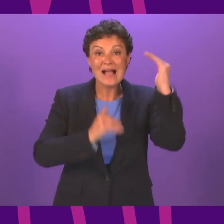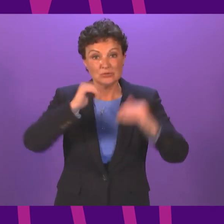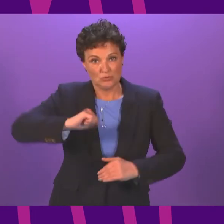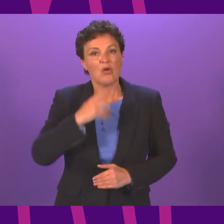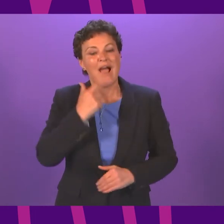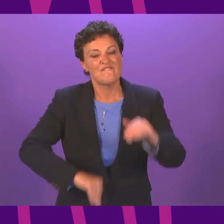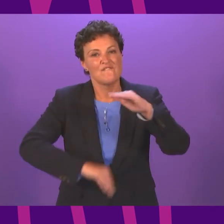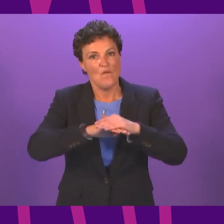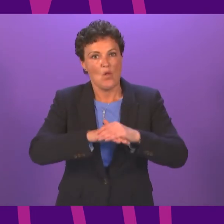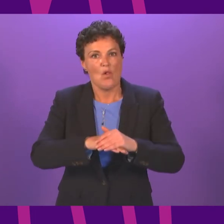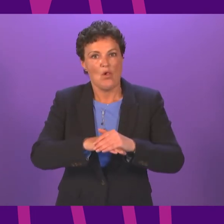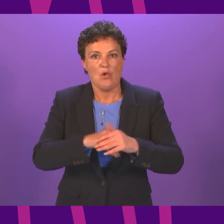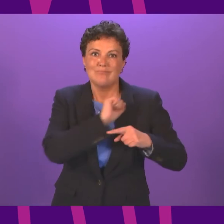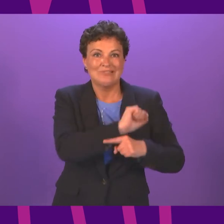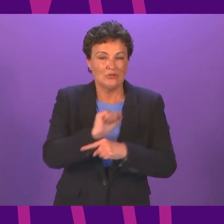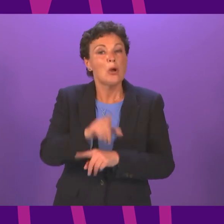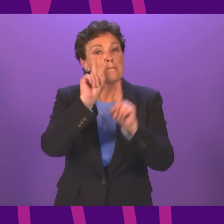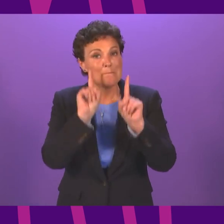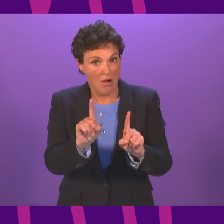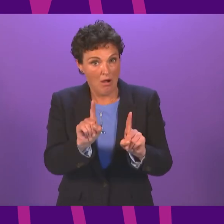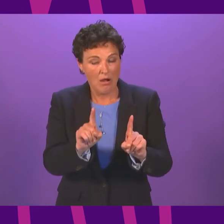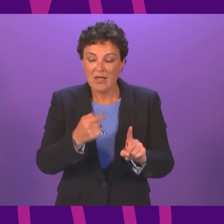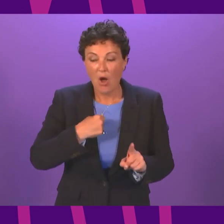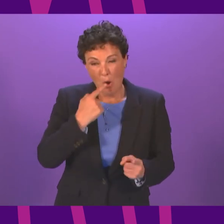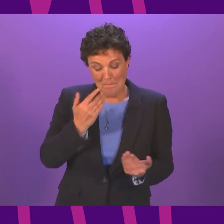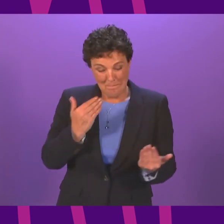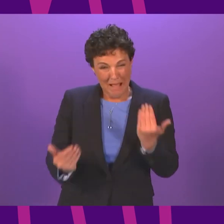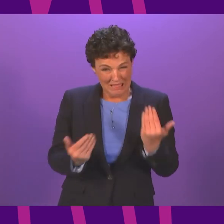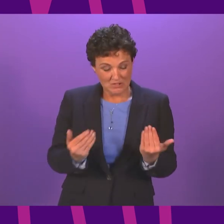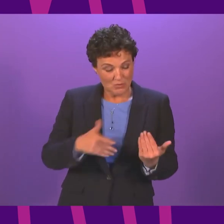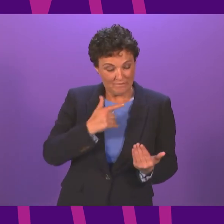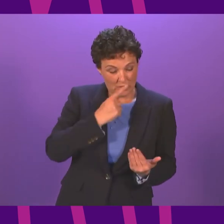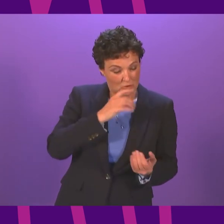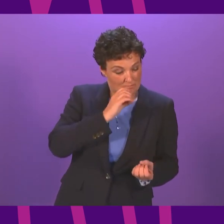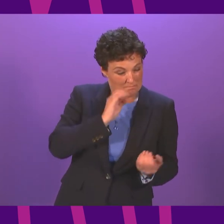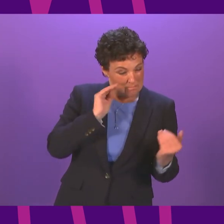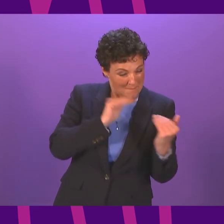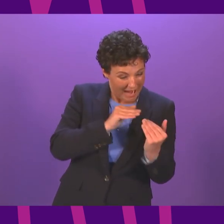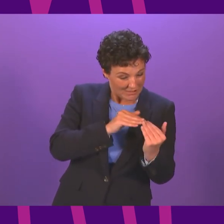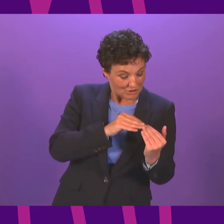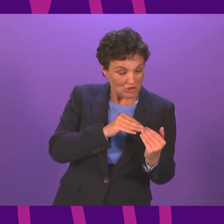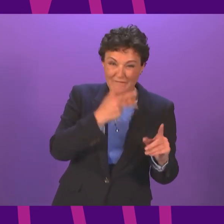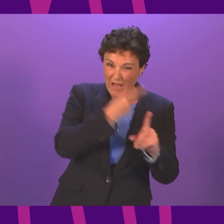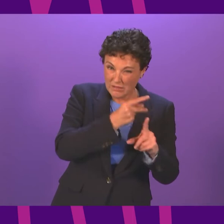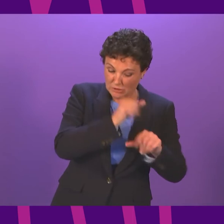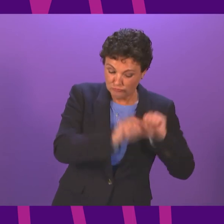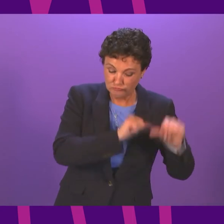However, our assessment on balance and assuming that we meet the necessary conditions on vaccination and harm reduction is that it would be possible and